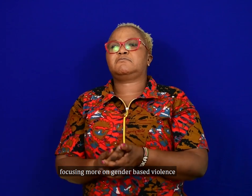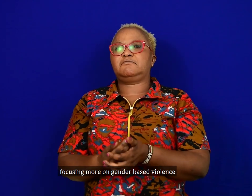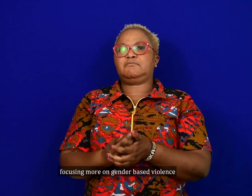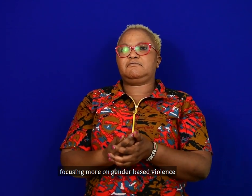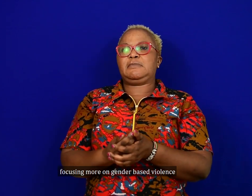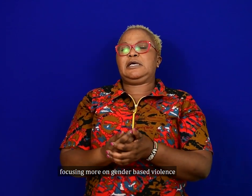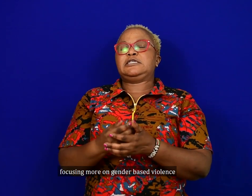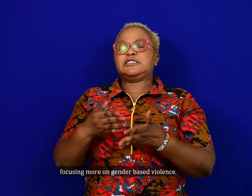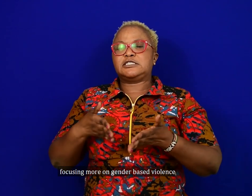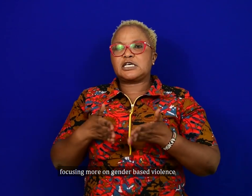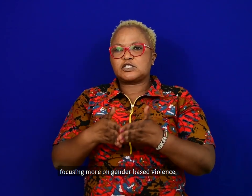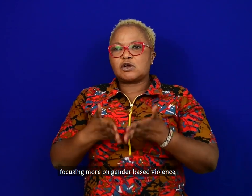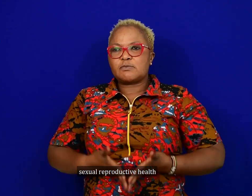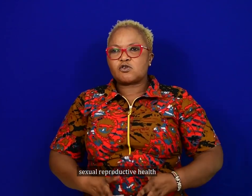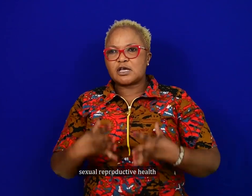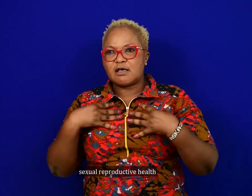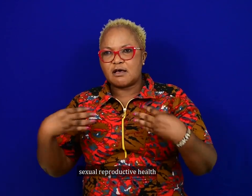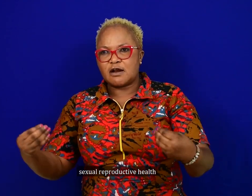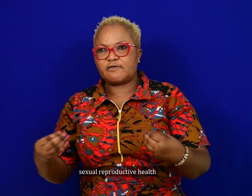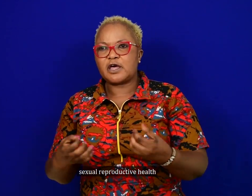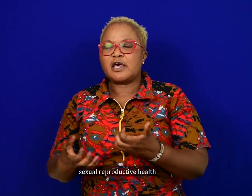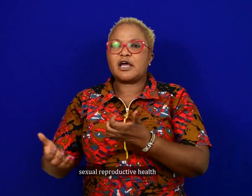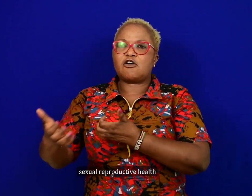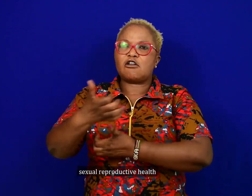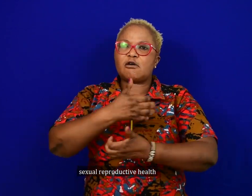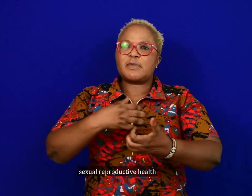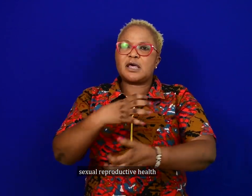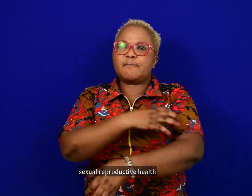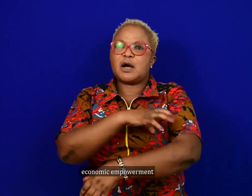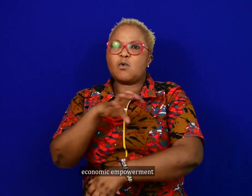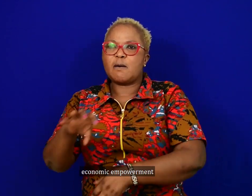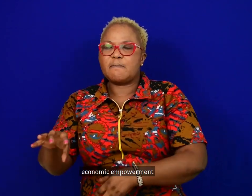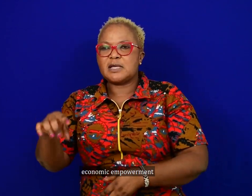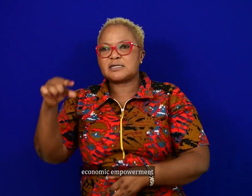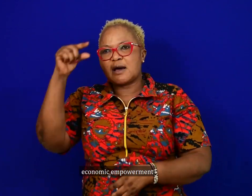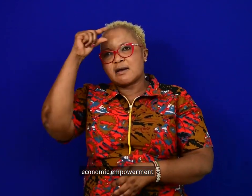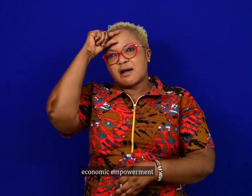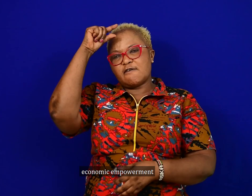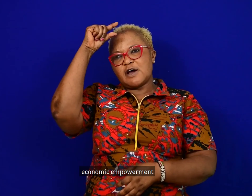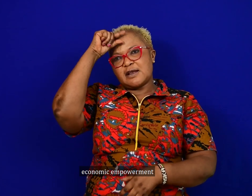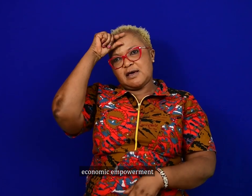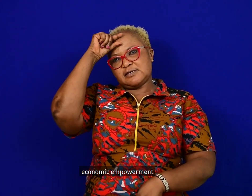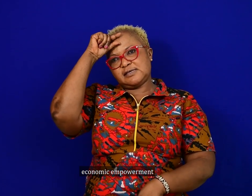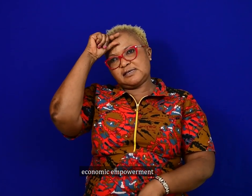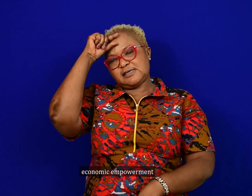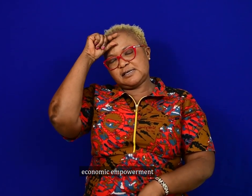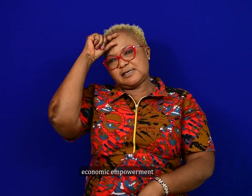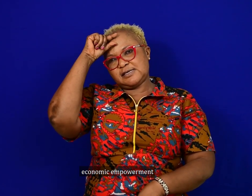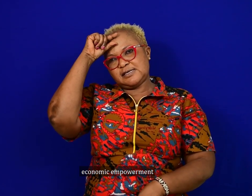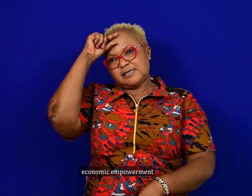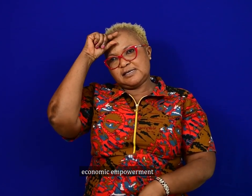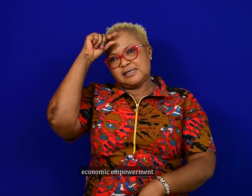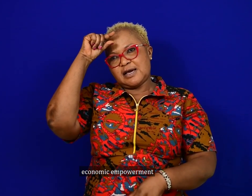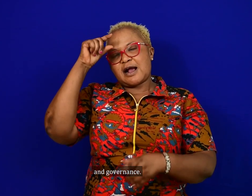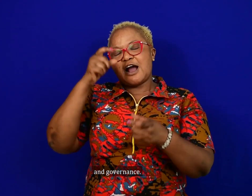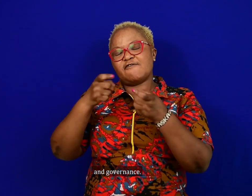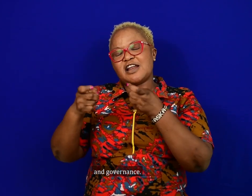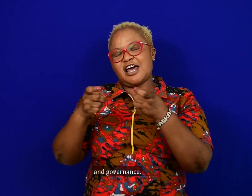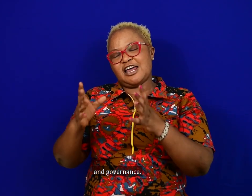-based violence, and reproductive health, economic empowerment, and governance.